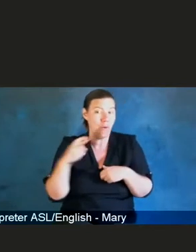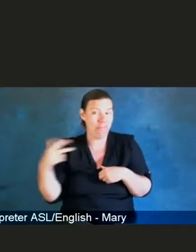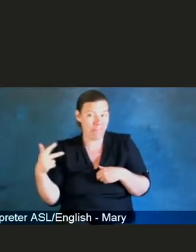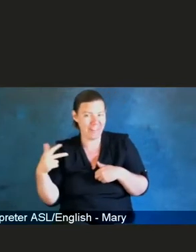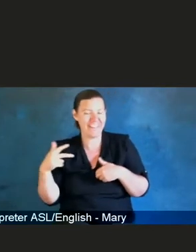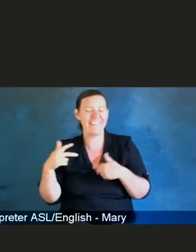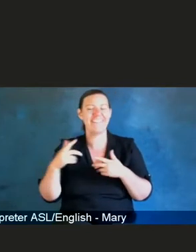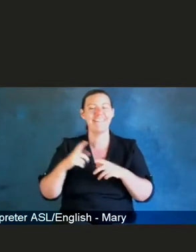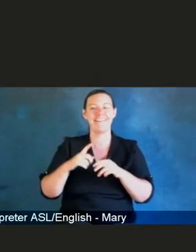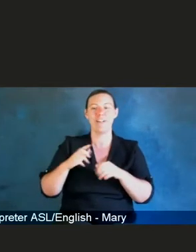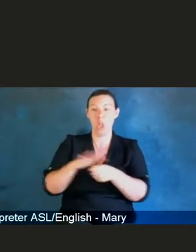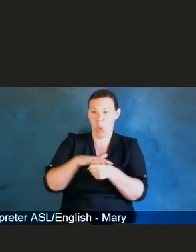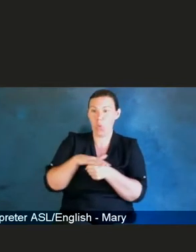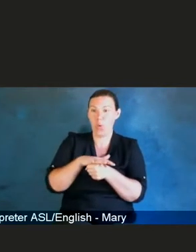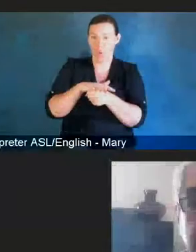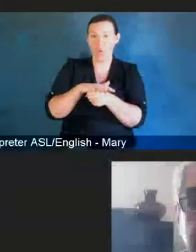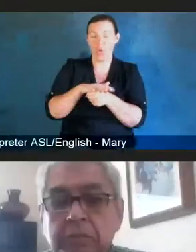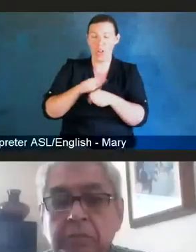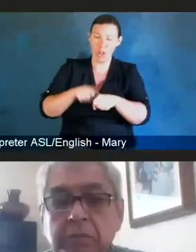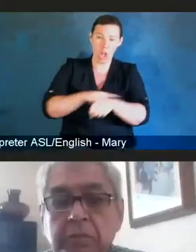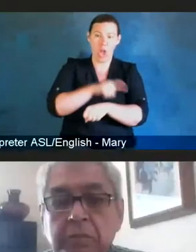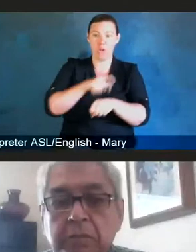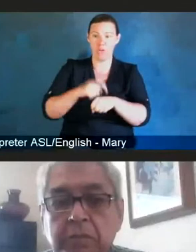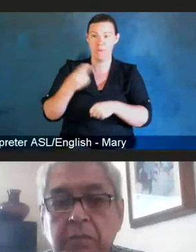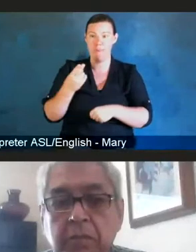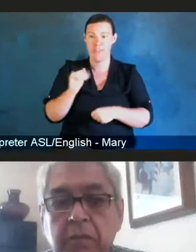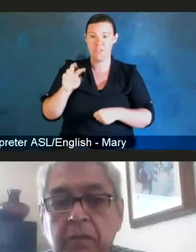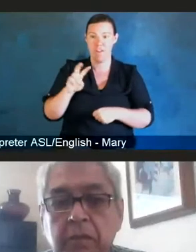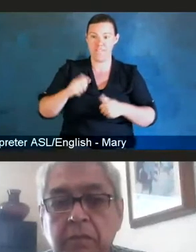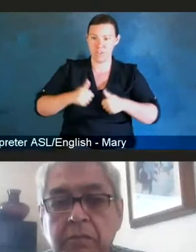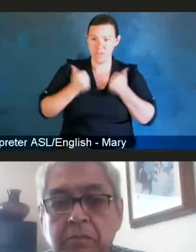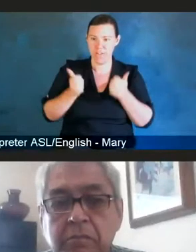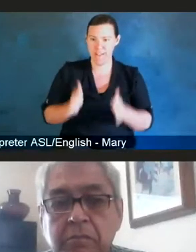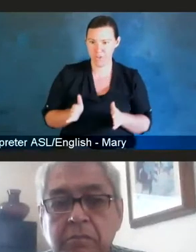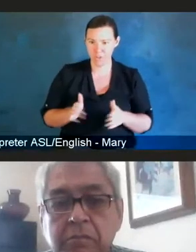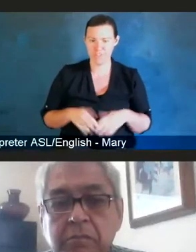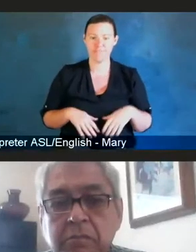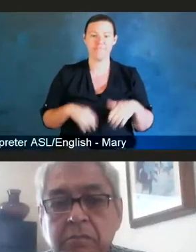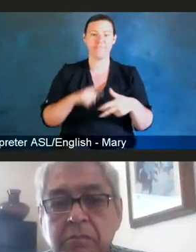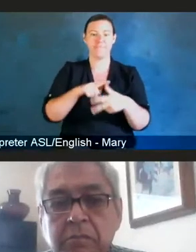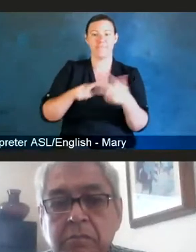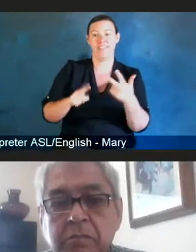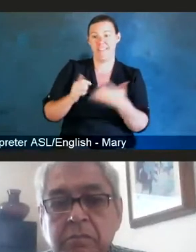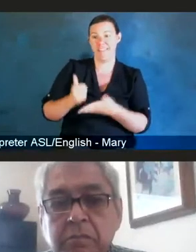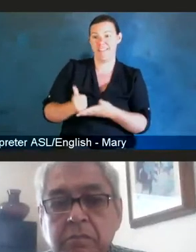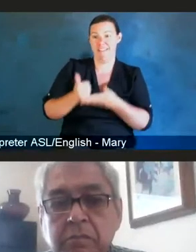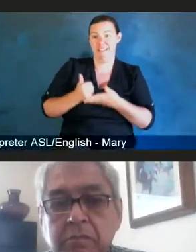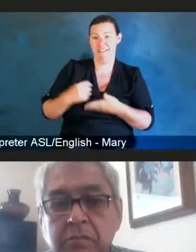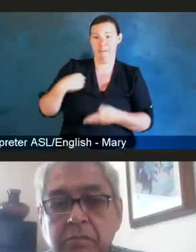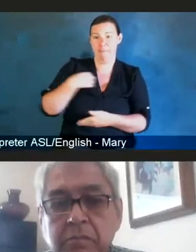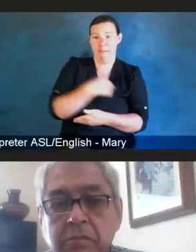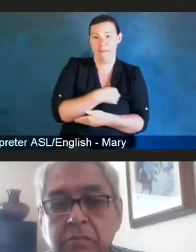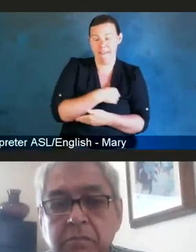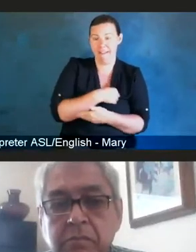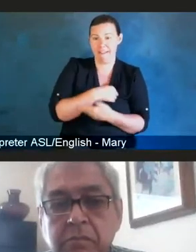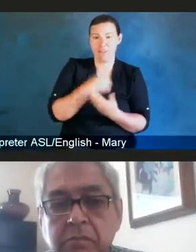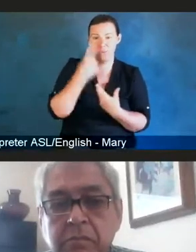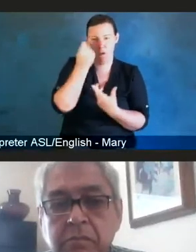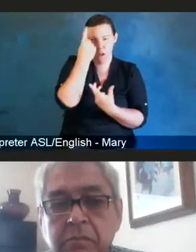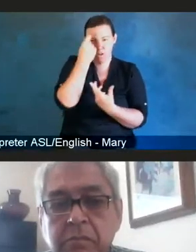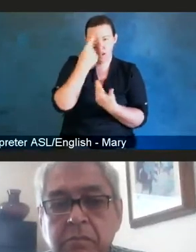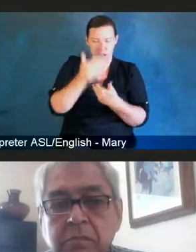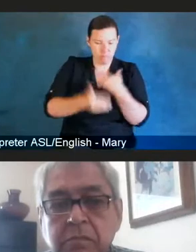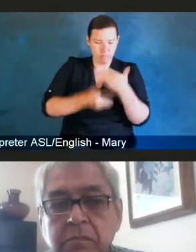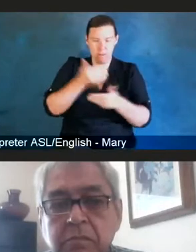our national and our local response to HIV. So Bill Hall, so we have Bill and Tony with us. Bill Hall is a